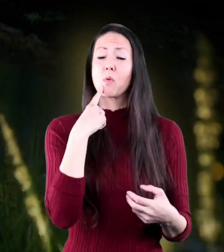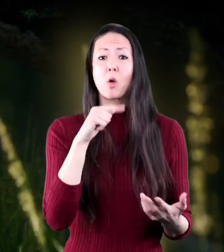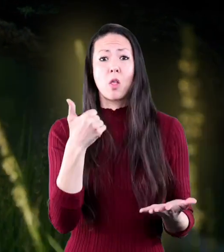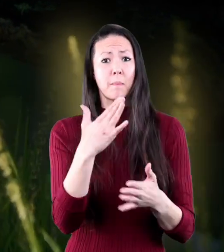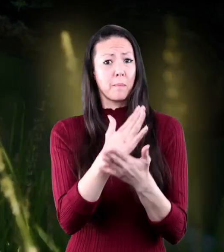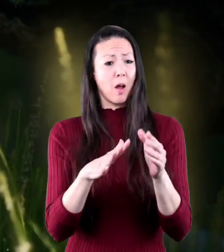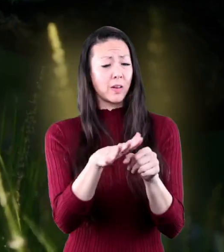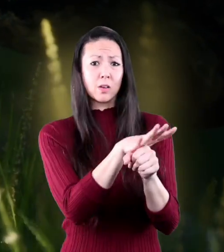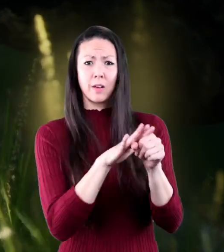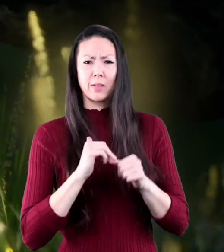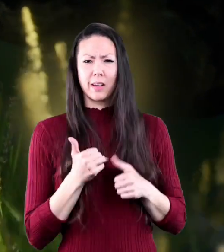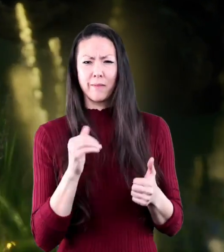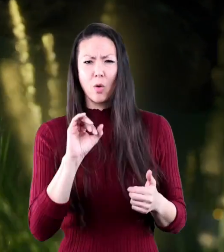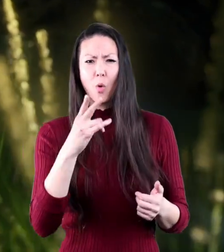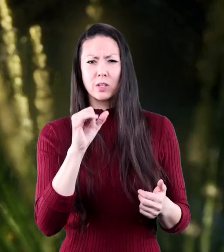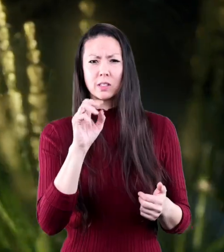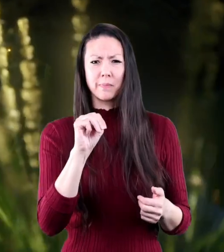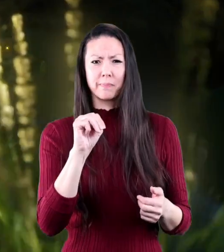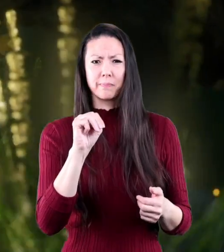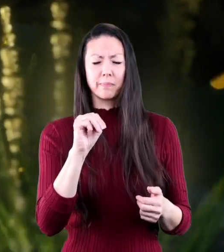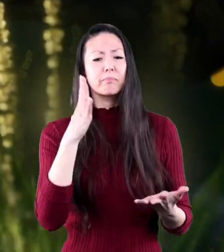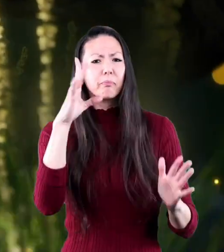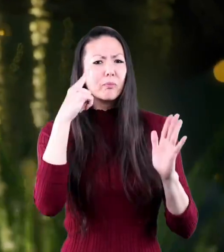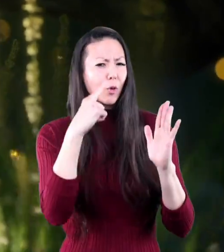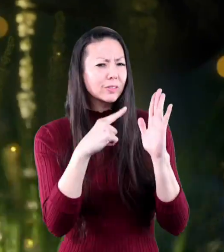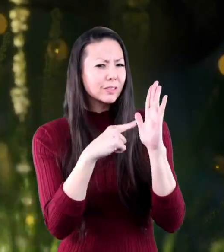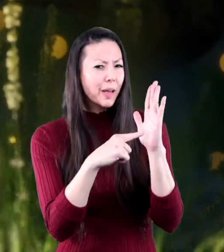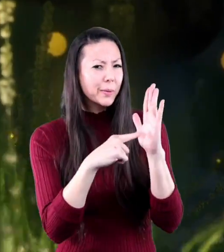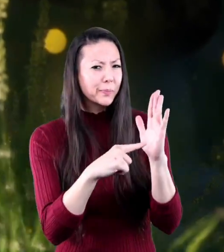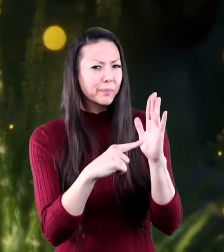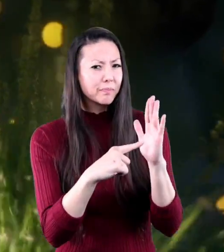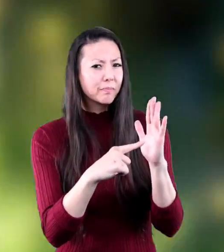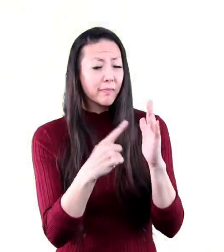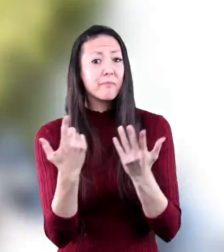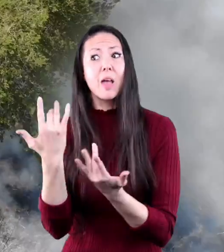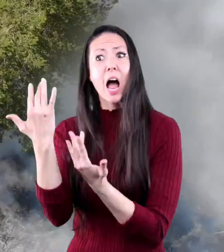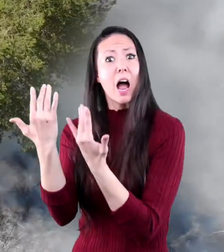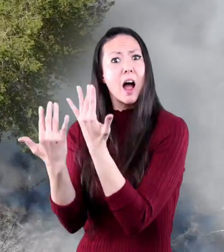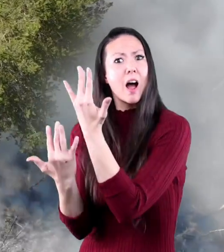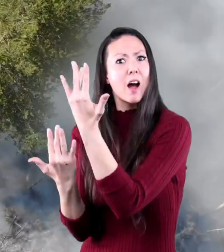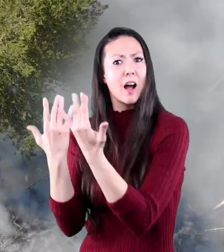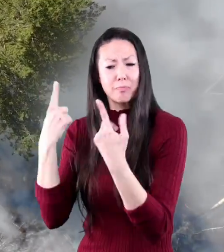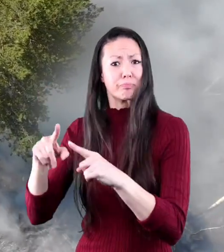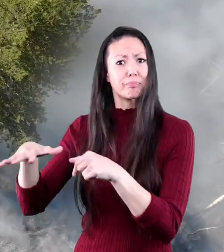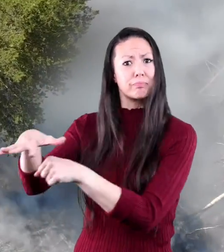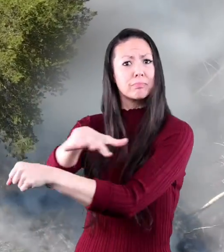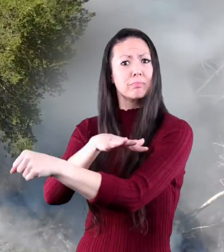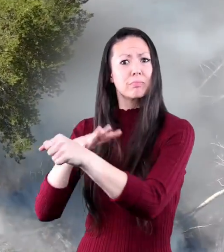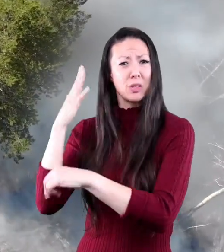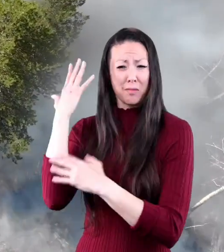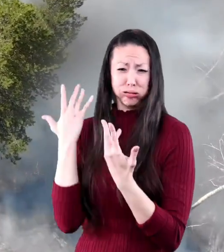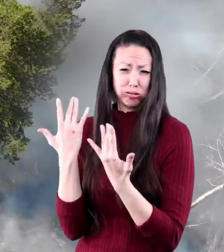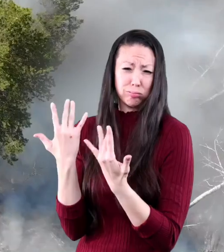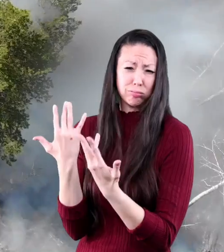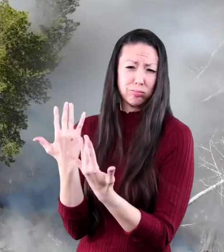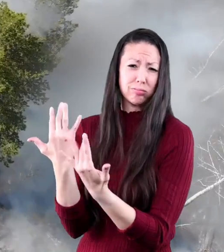more of the living organisms that are part of it for example if there is a fire in that tree and the trunk burns